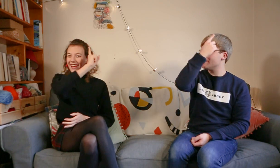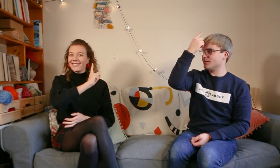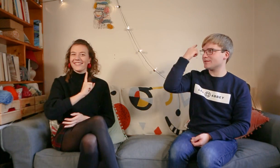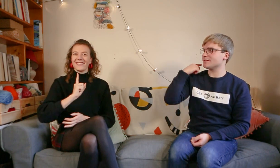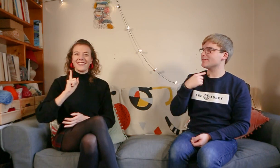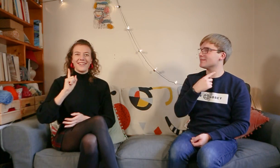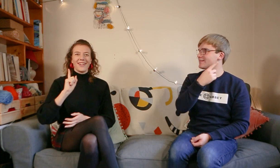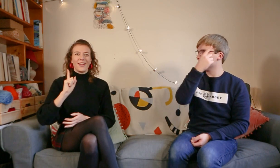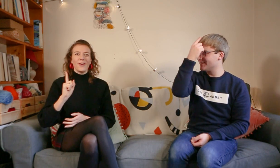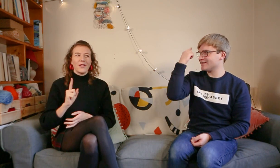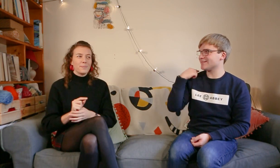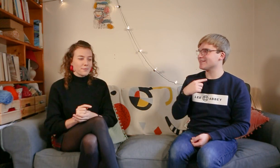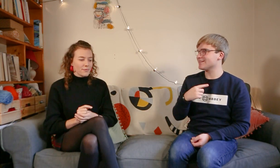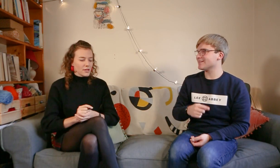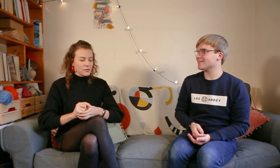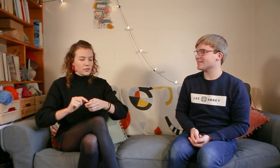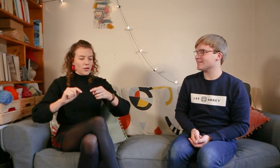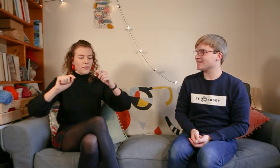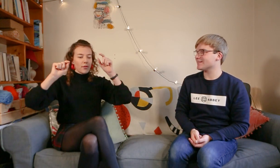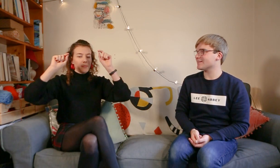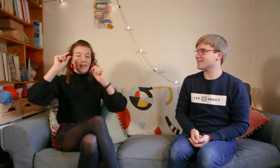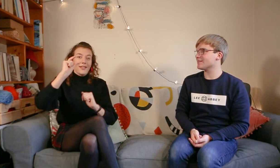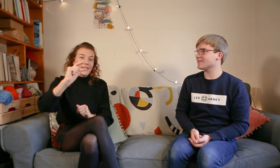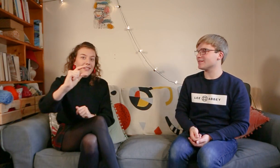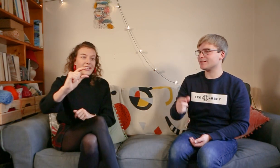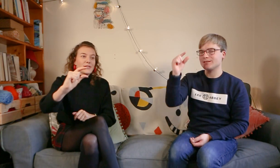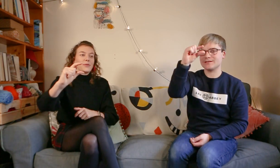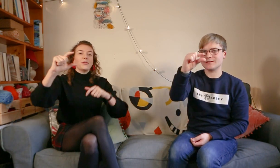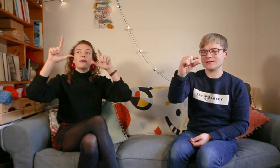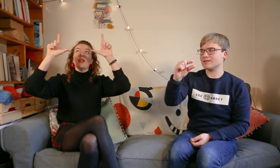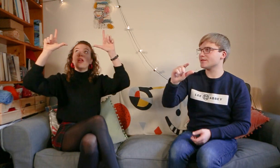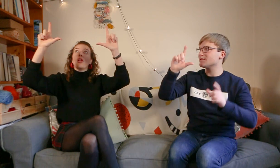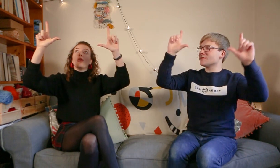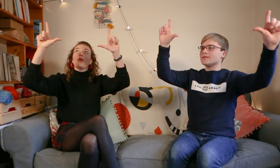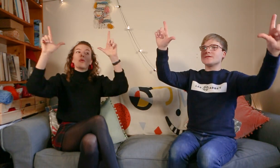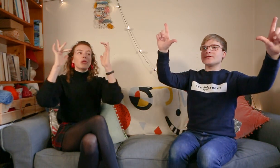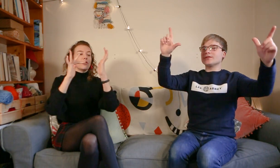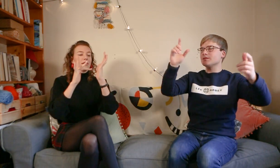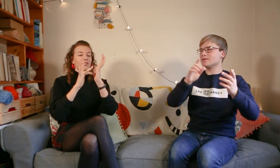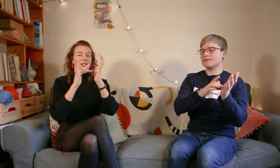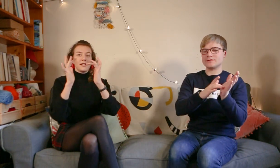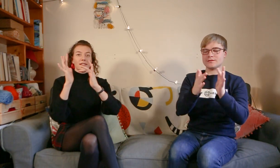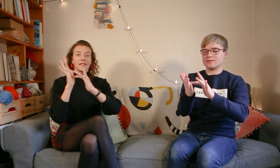head. Loving. So just go from the little Lord Jesus.